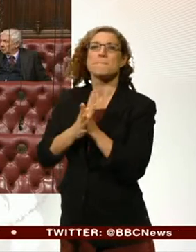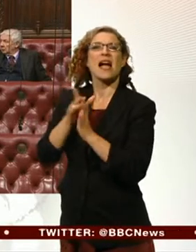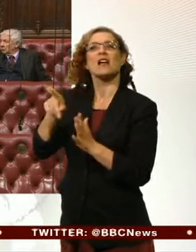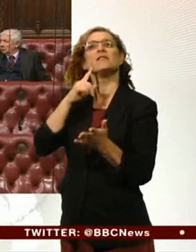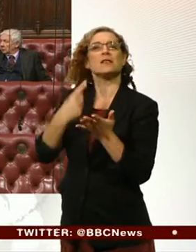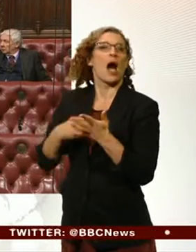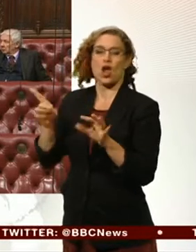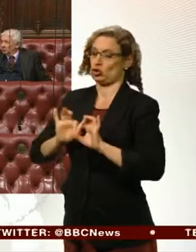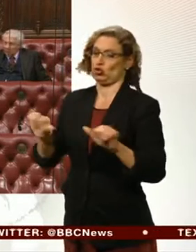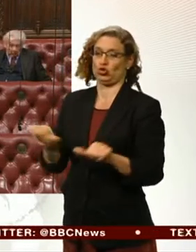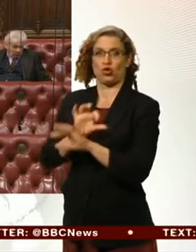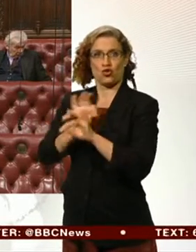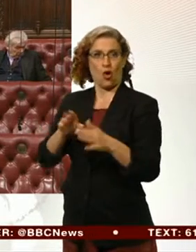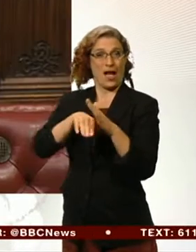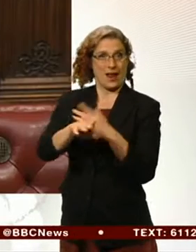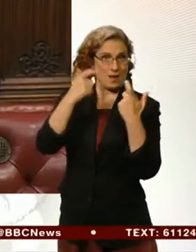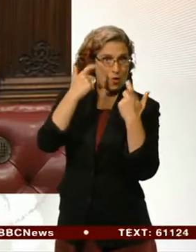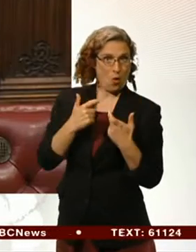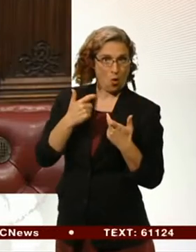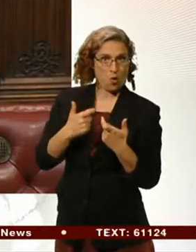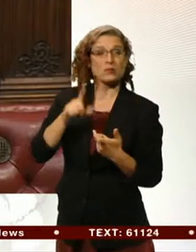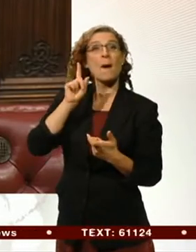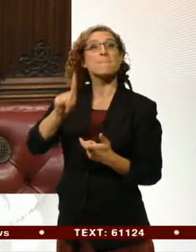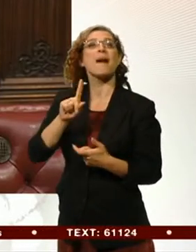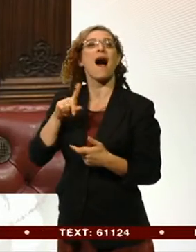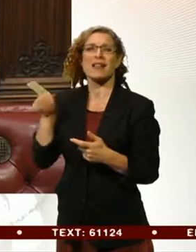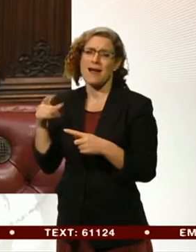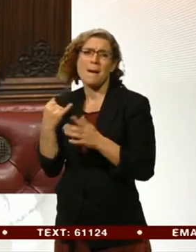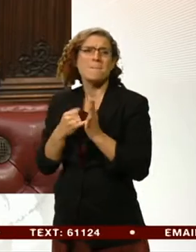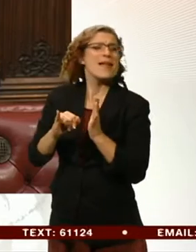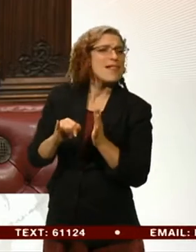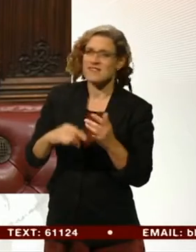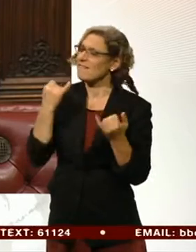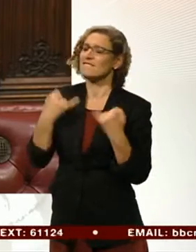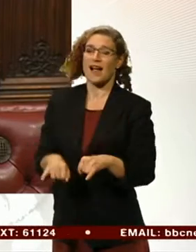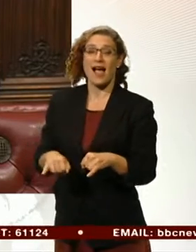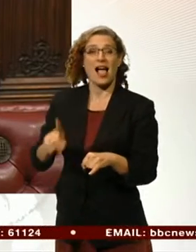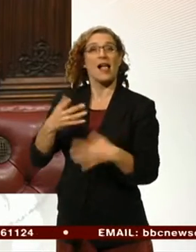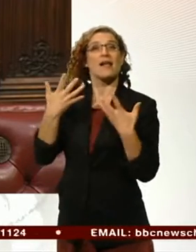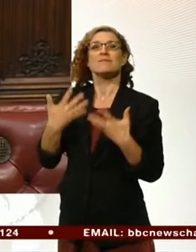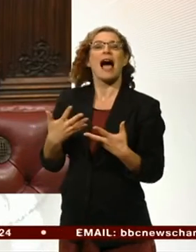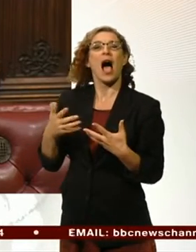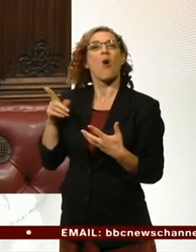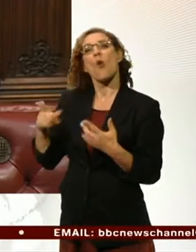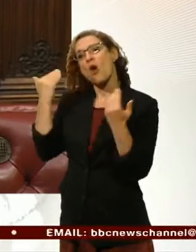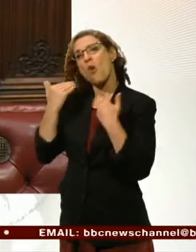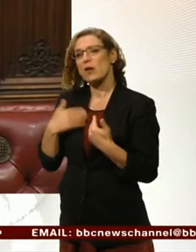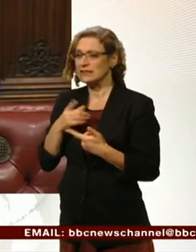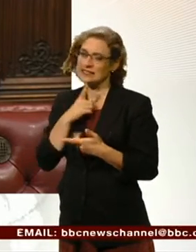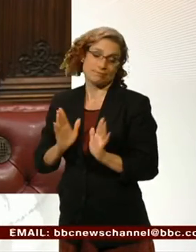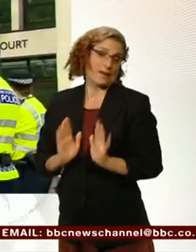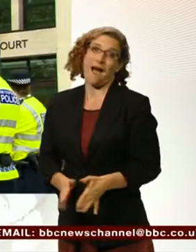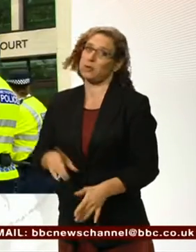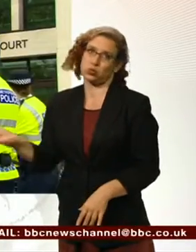overturned. And after a failed appeal to a higher court yesterday, his lawyers have accepted a way must be found for him to